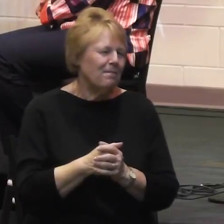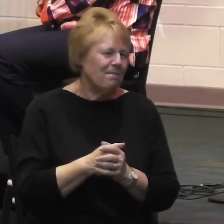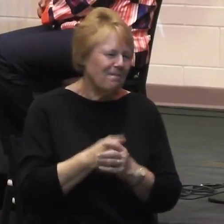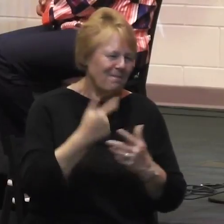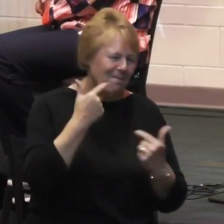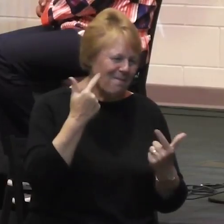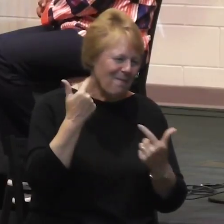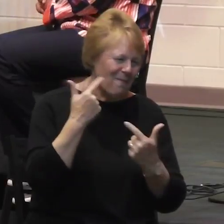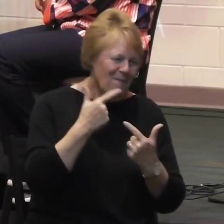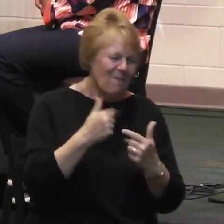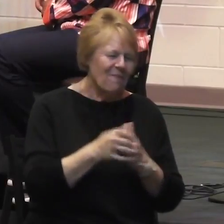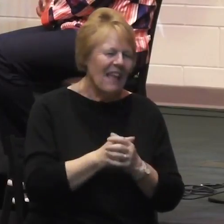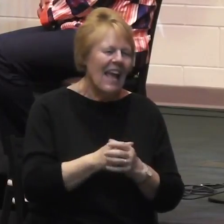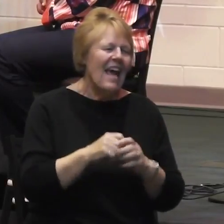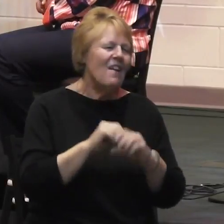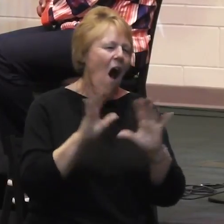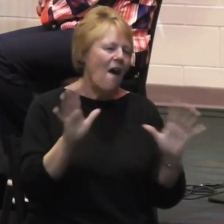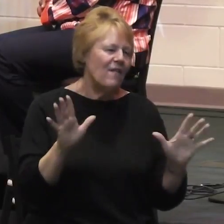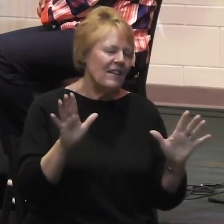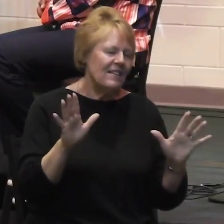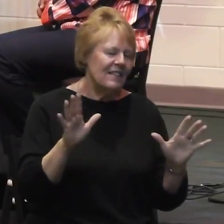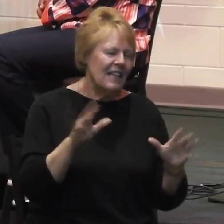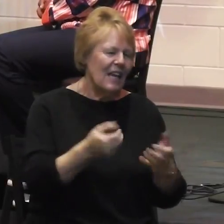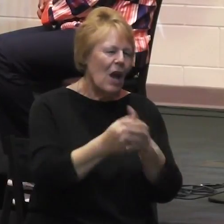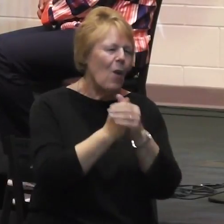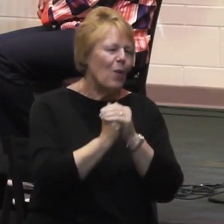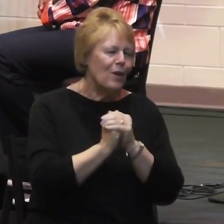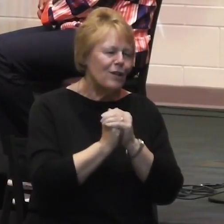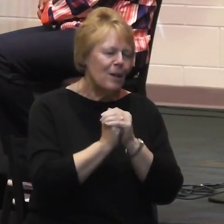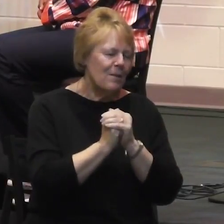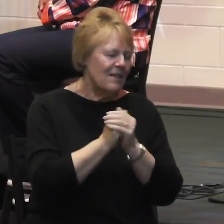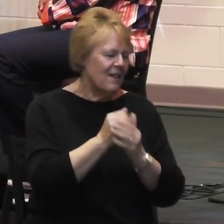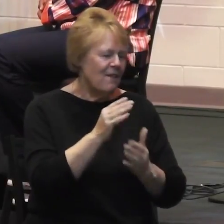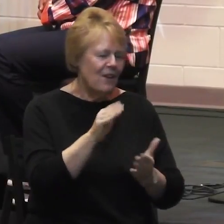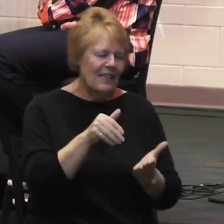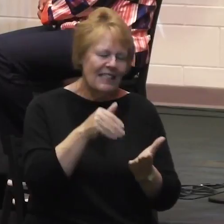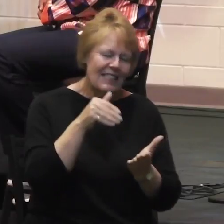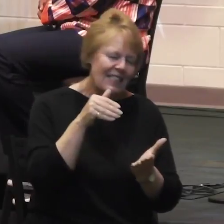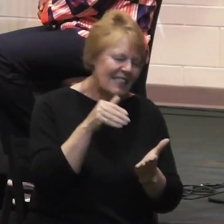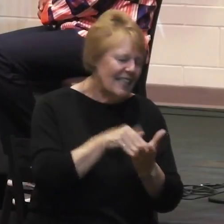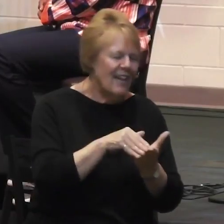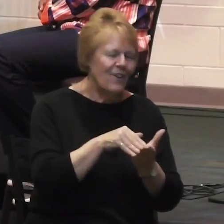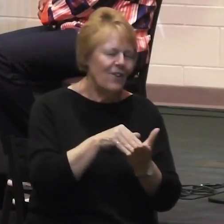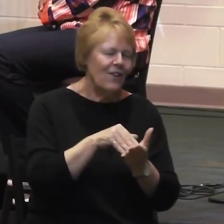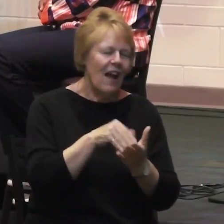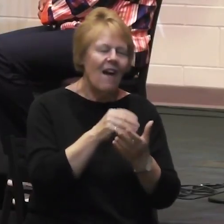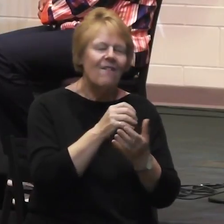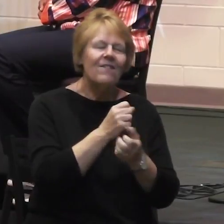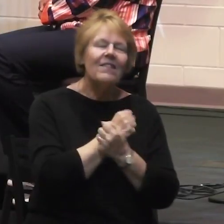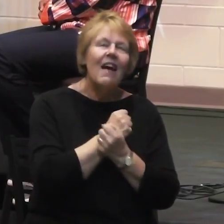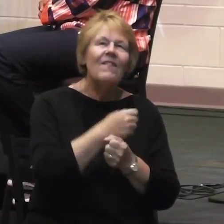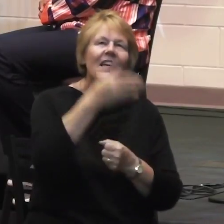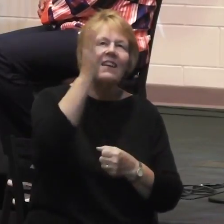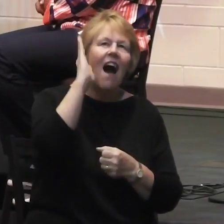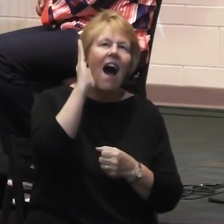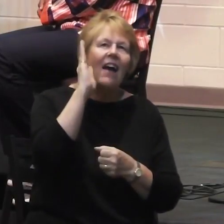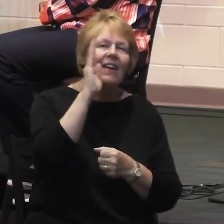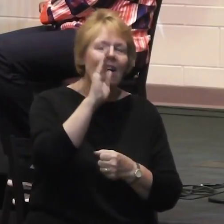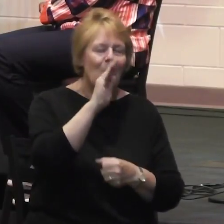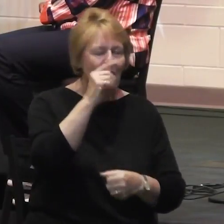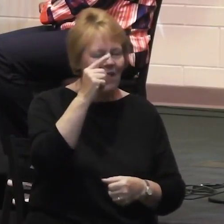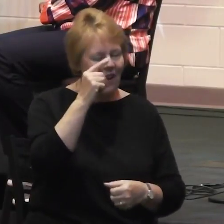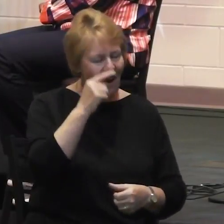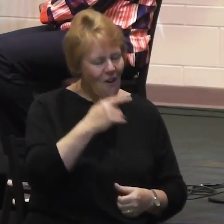obviously worship is at the heart of loving God with all our heart, mind, soul, and strength. And so